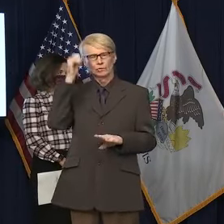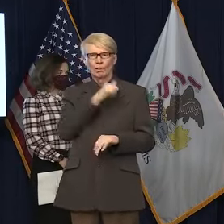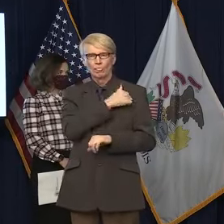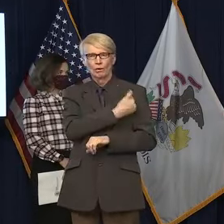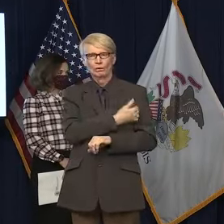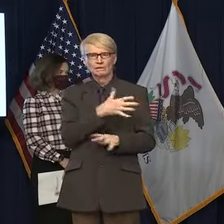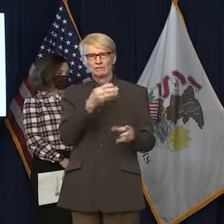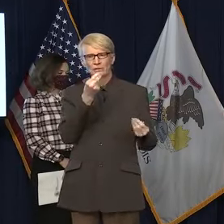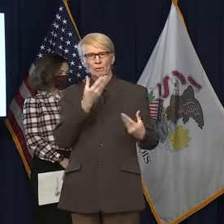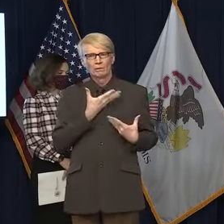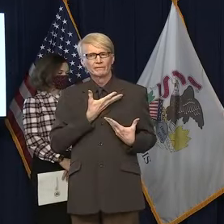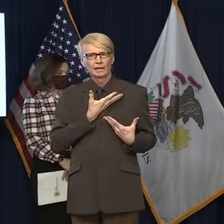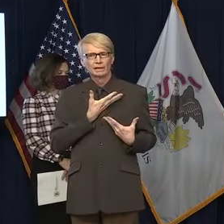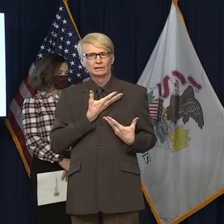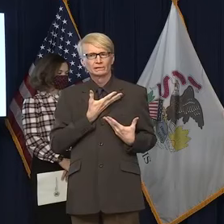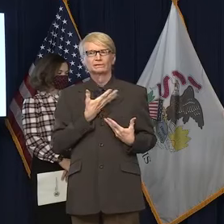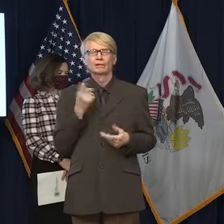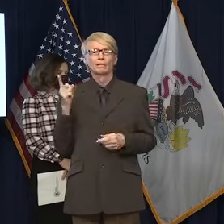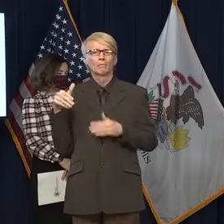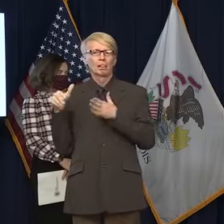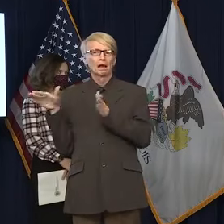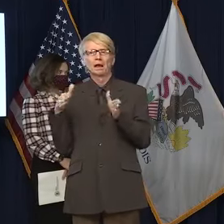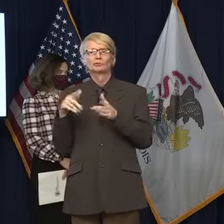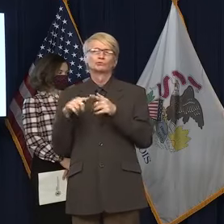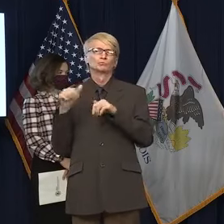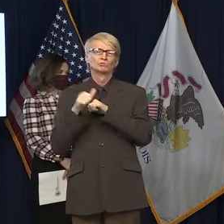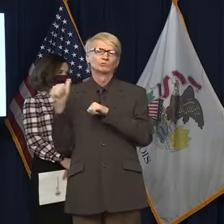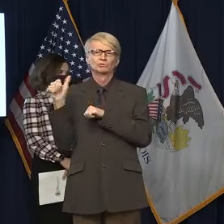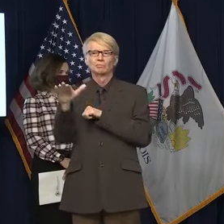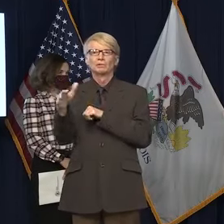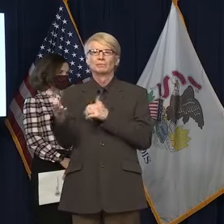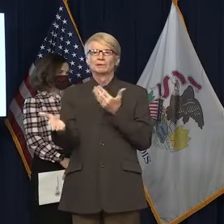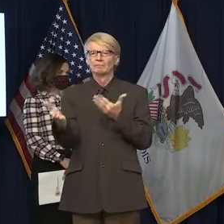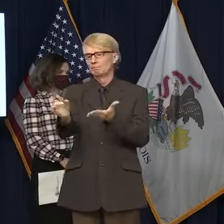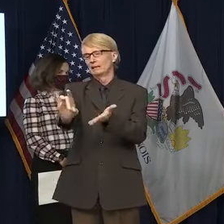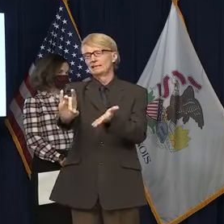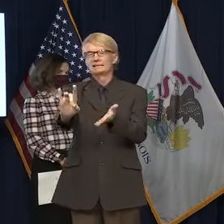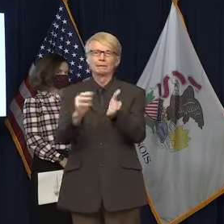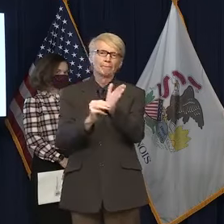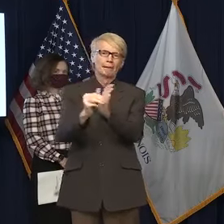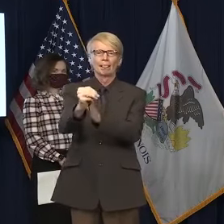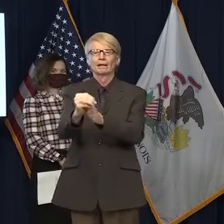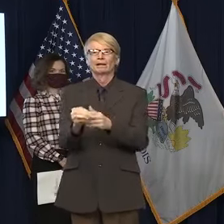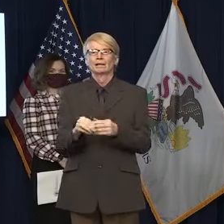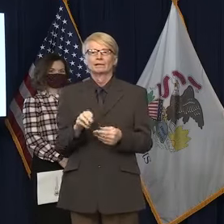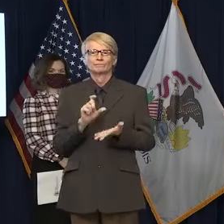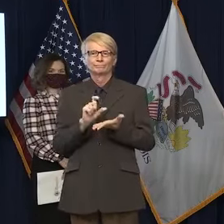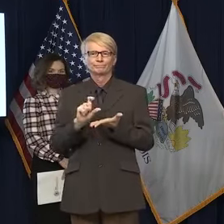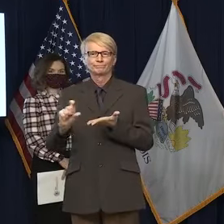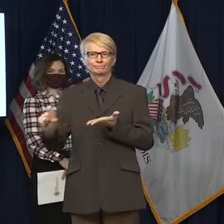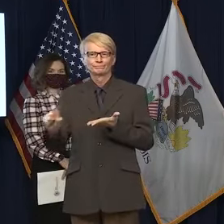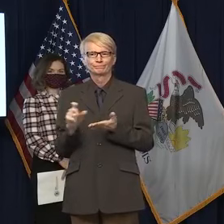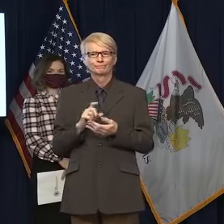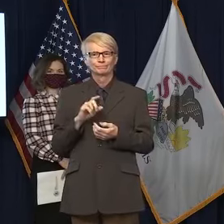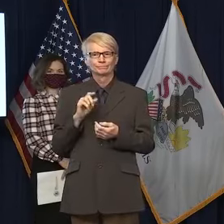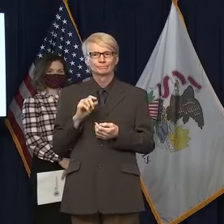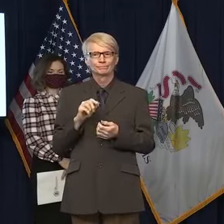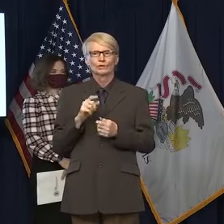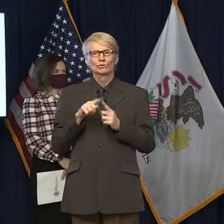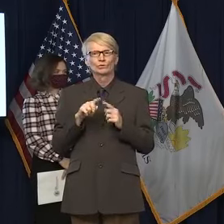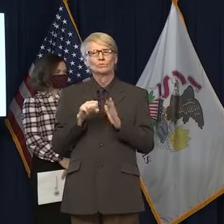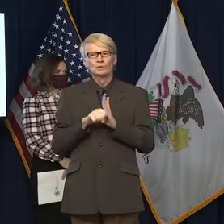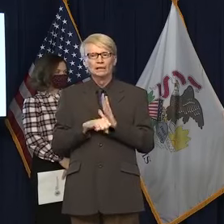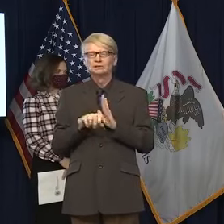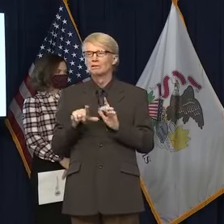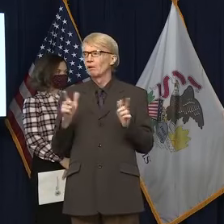had notified us that they planned to ship out nearly 8 million Pfizer vaccine doses to states, large